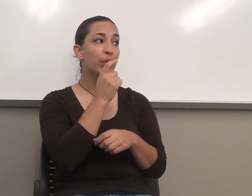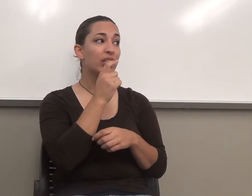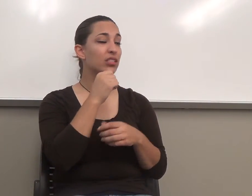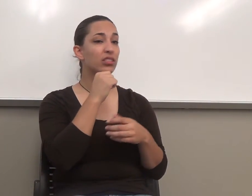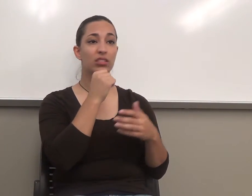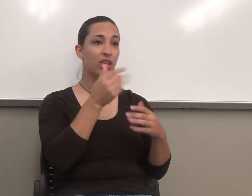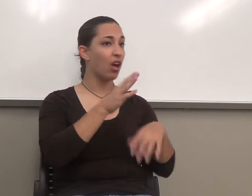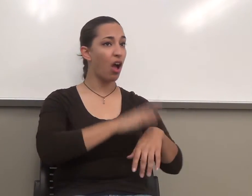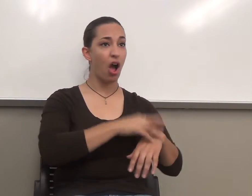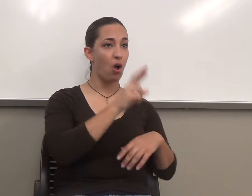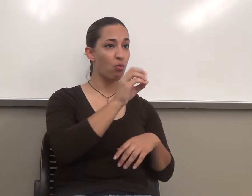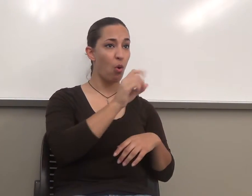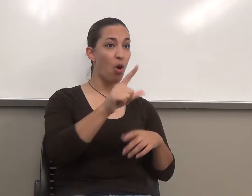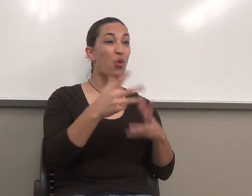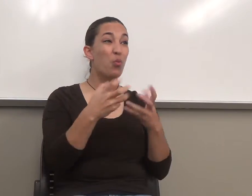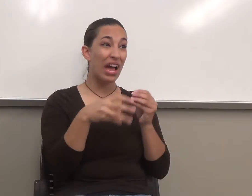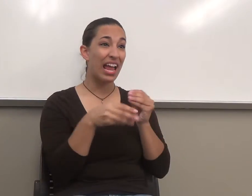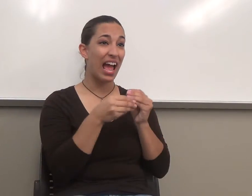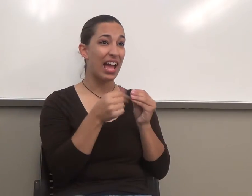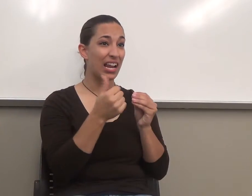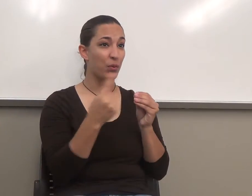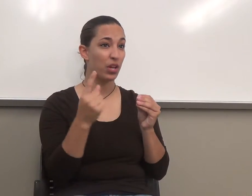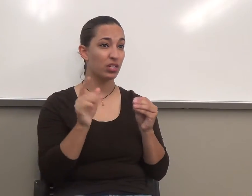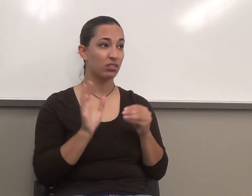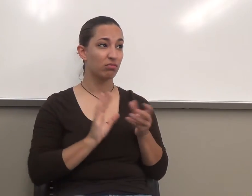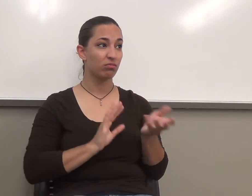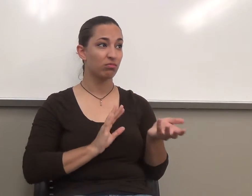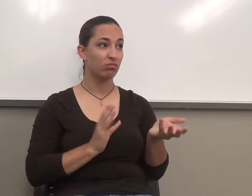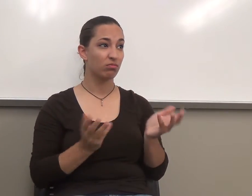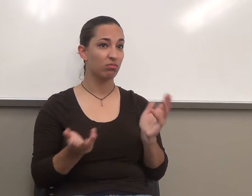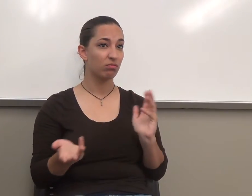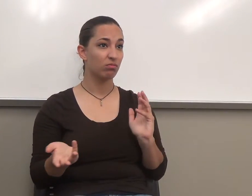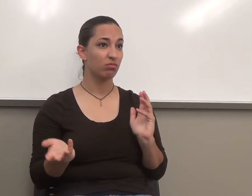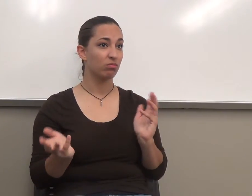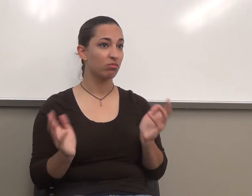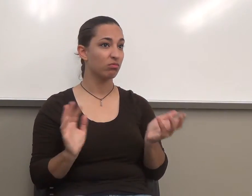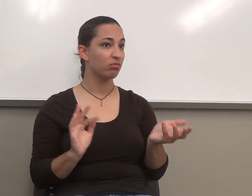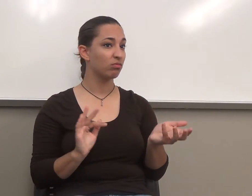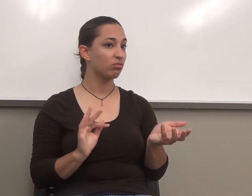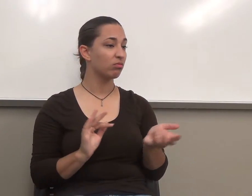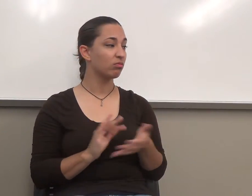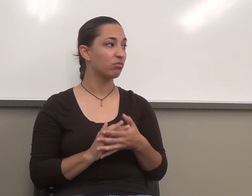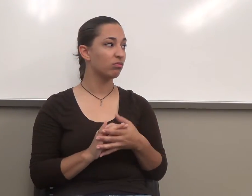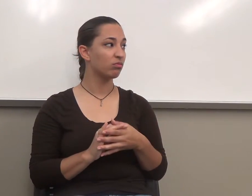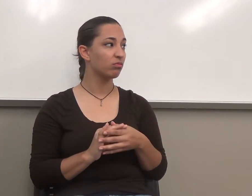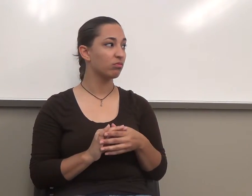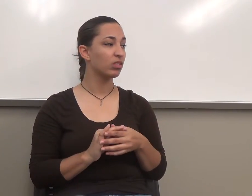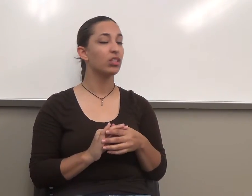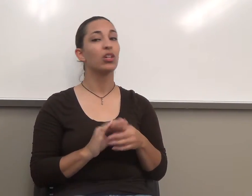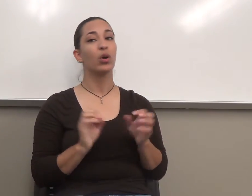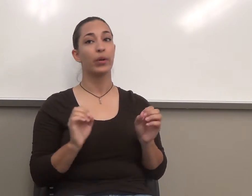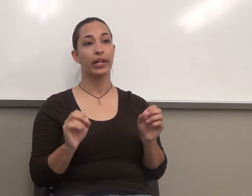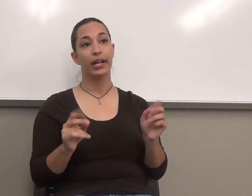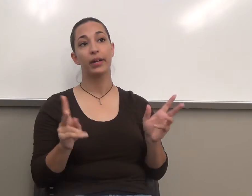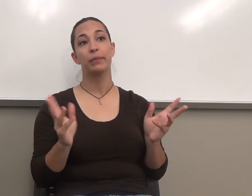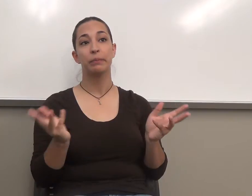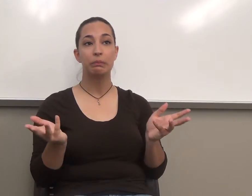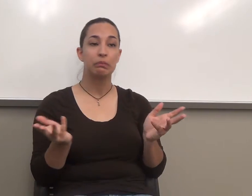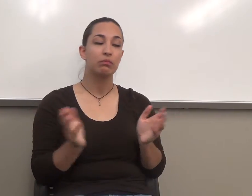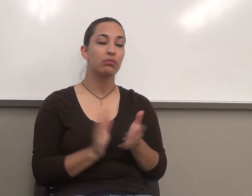rule and wanting to add? Okay. Okay. So here's the thing. We don't have a